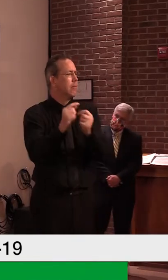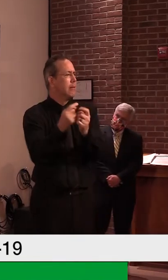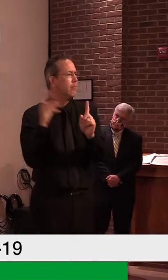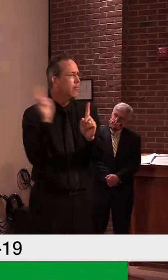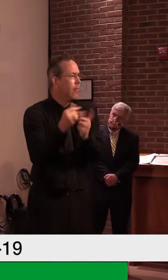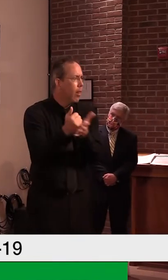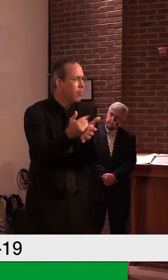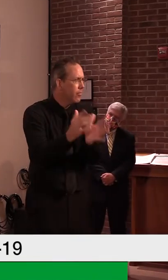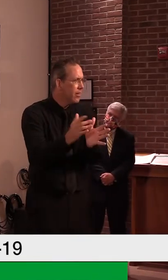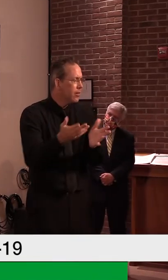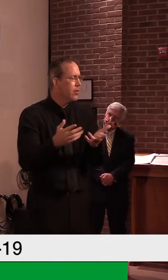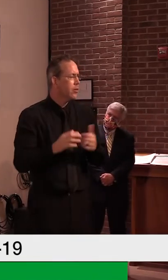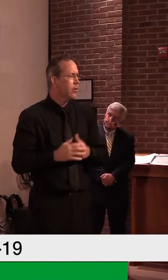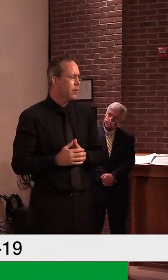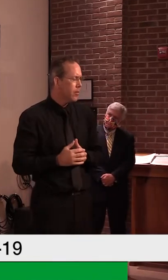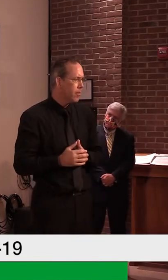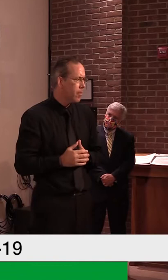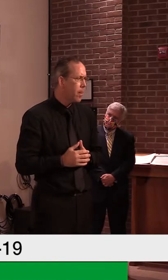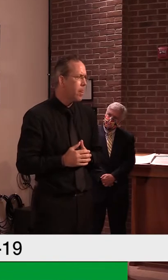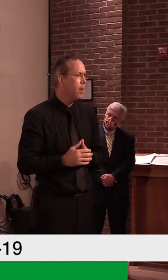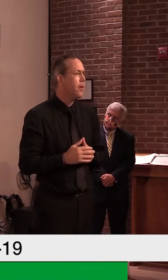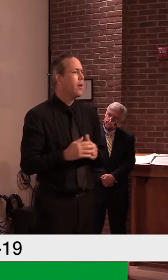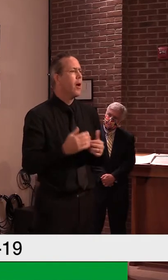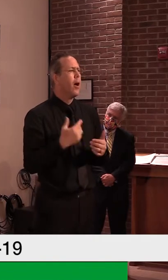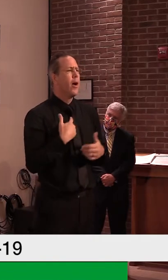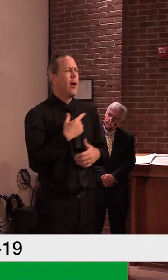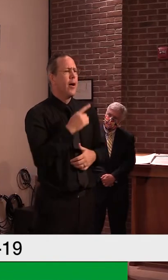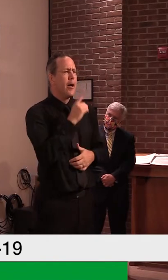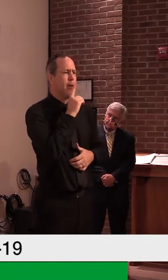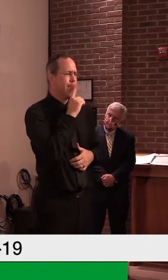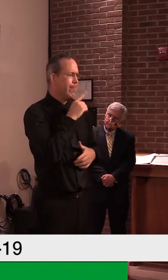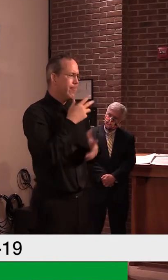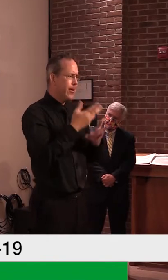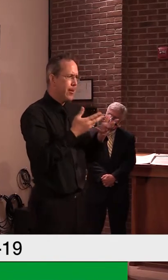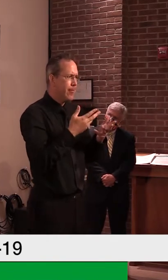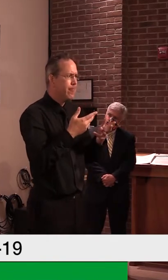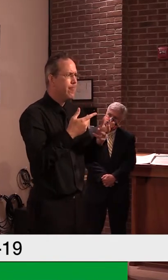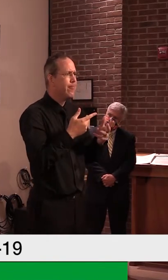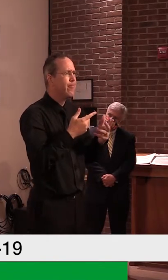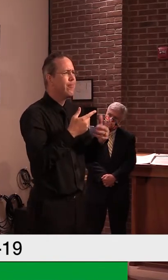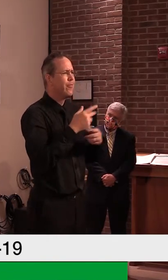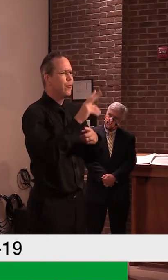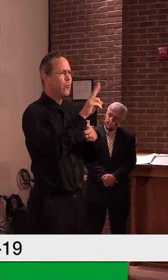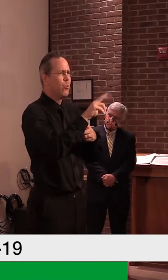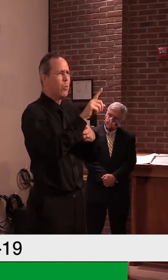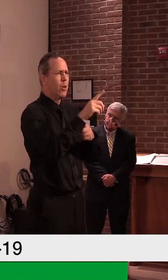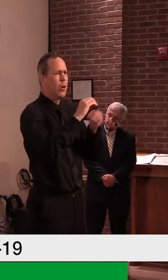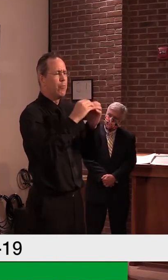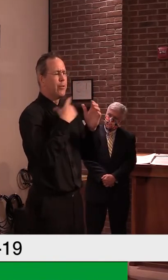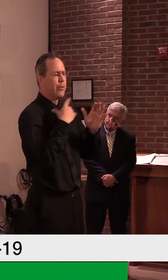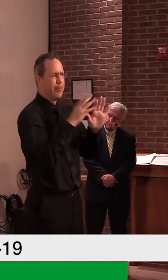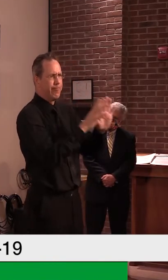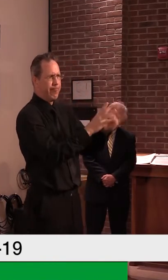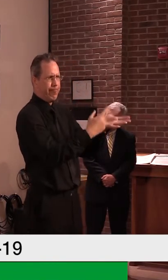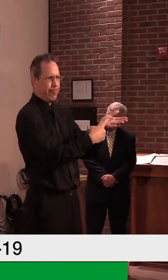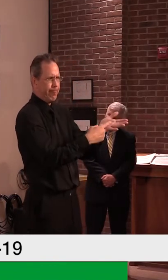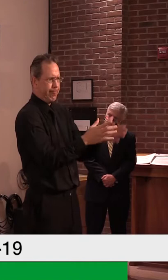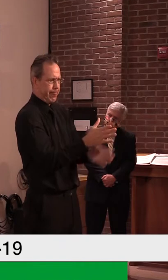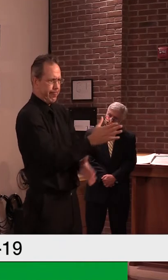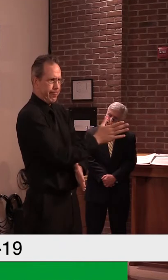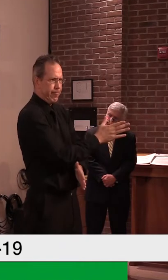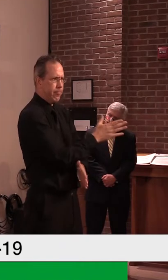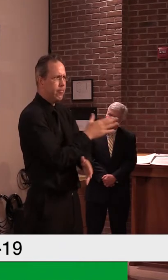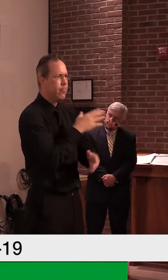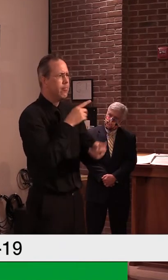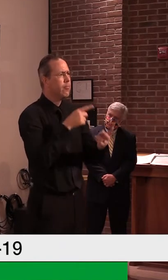the federally qualified health center, you know, they were trying to engage this person, it sounds like, in health care, which I think is